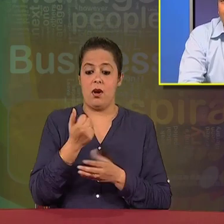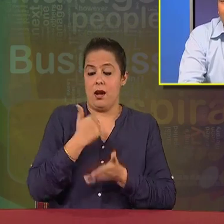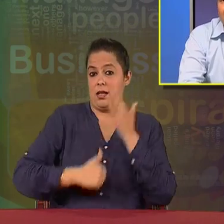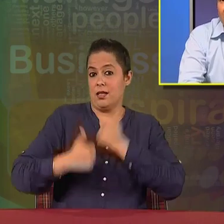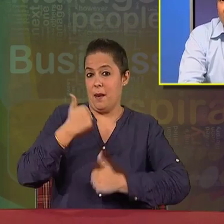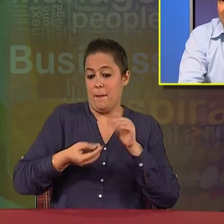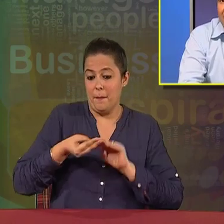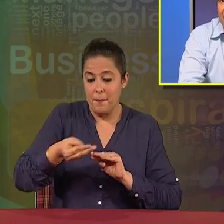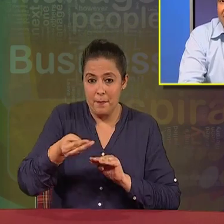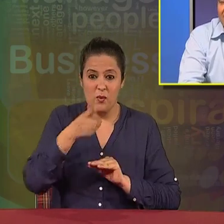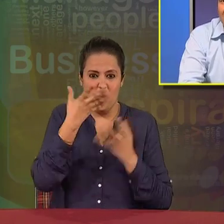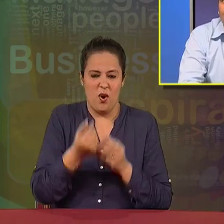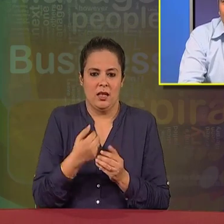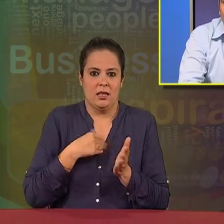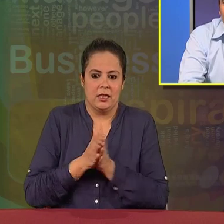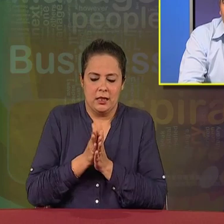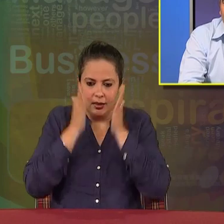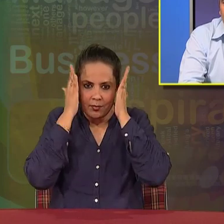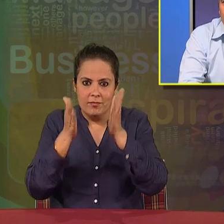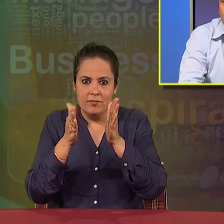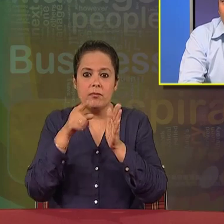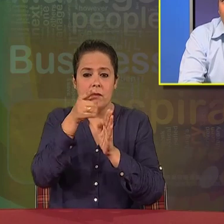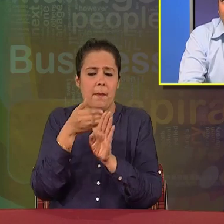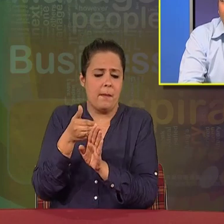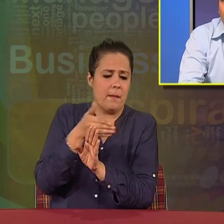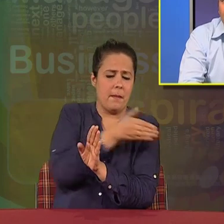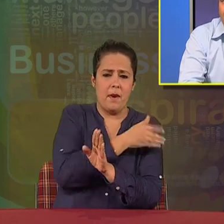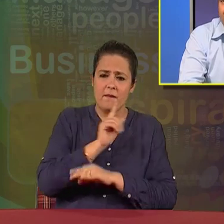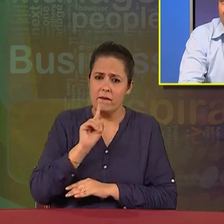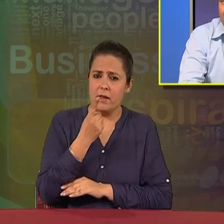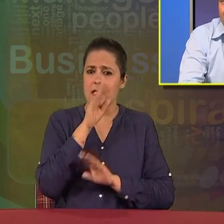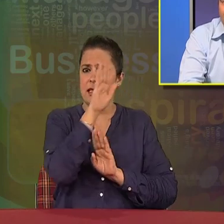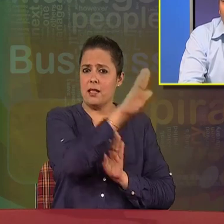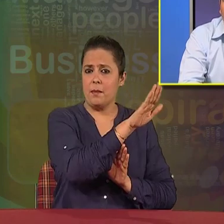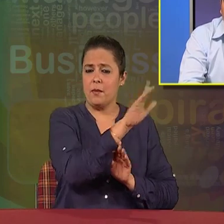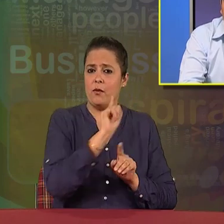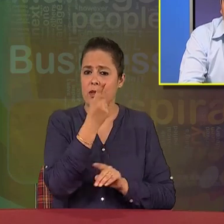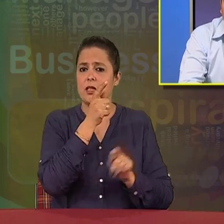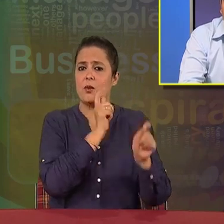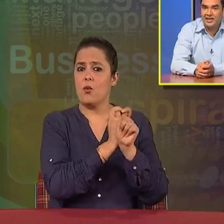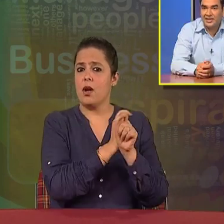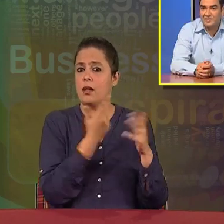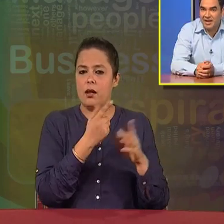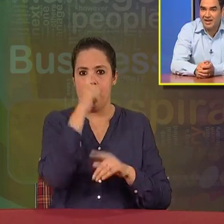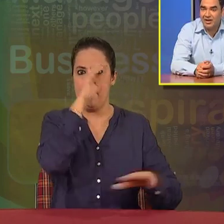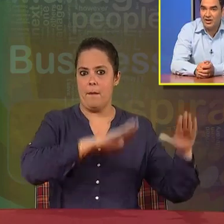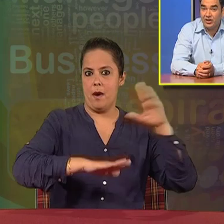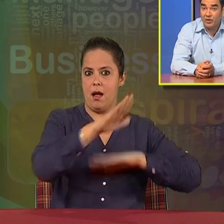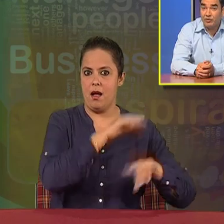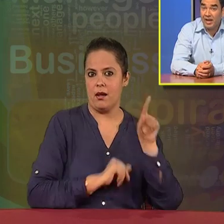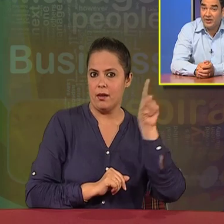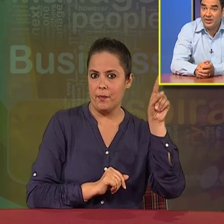well in your exams, certainly you will go for the very first function of management, that is planning.